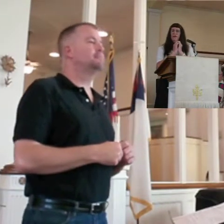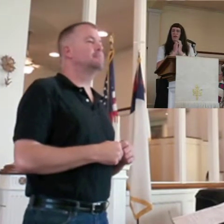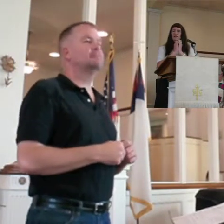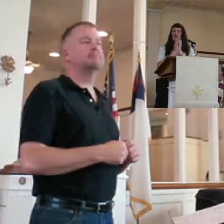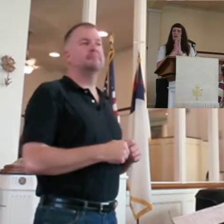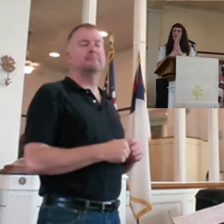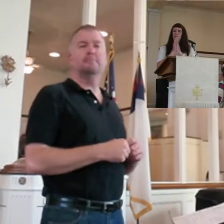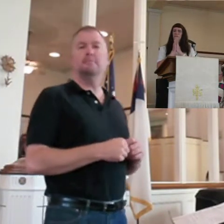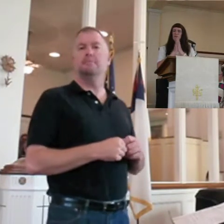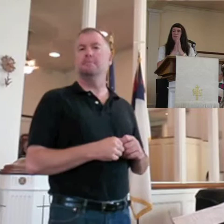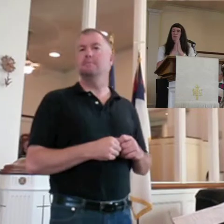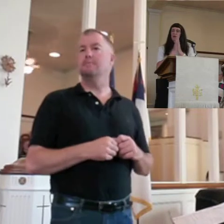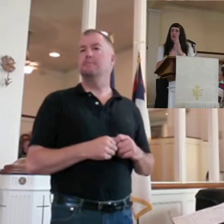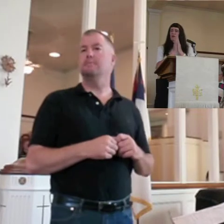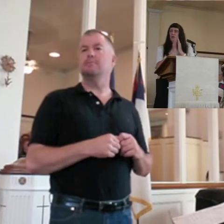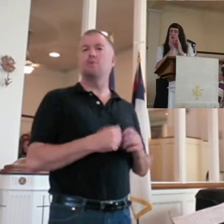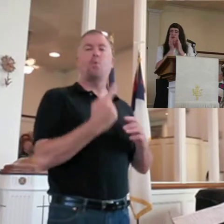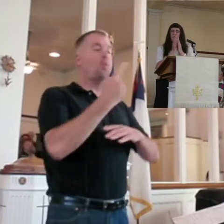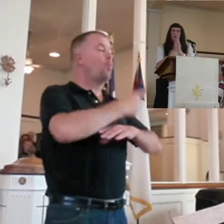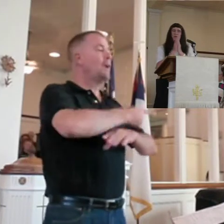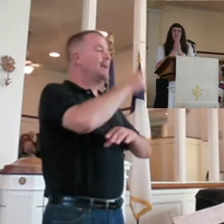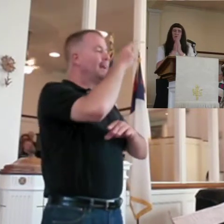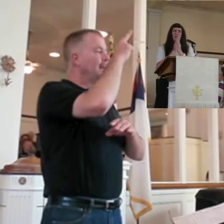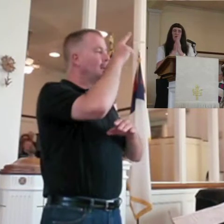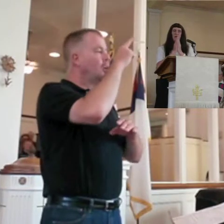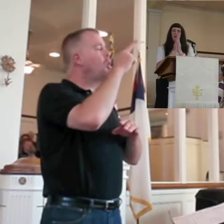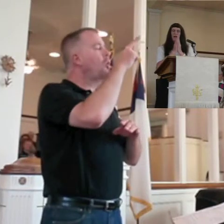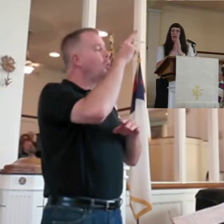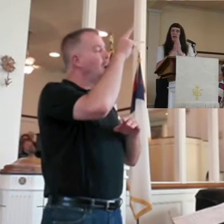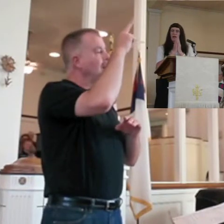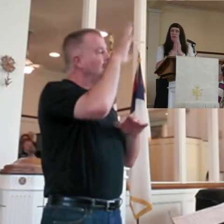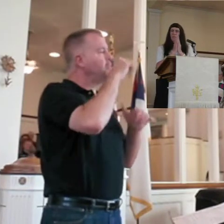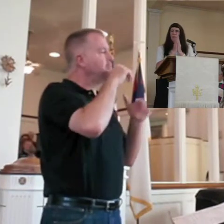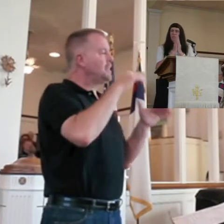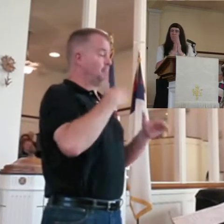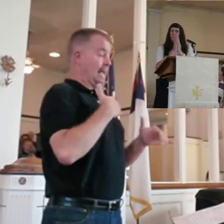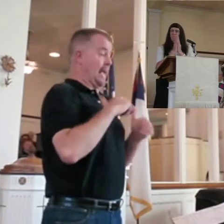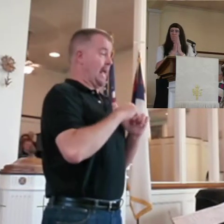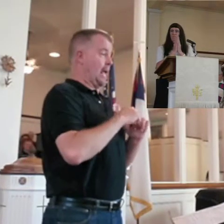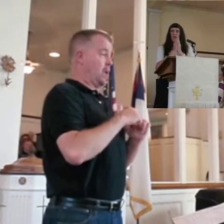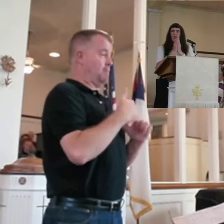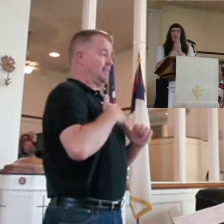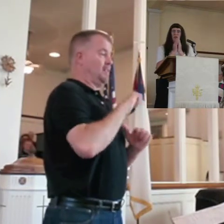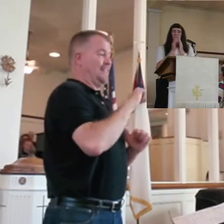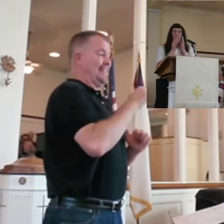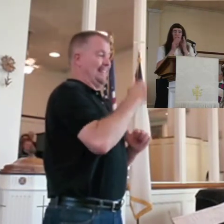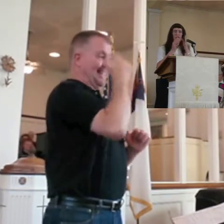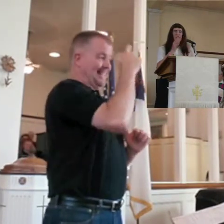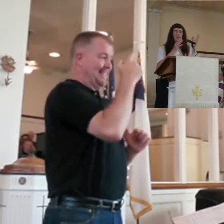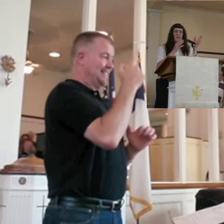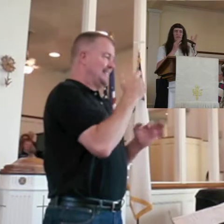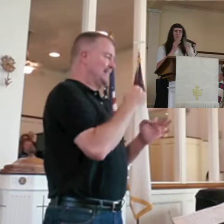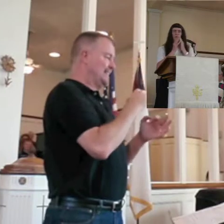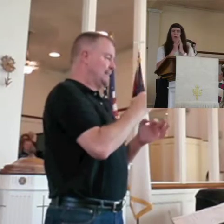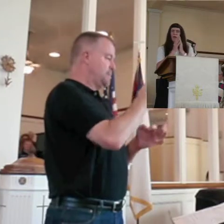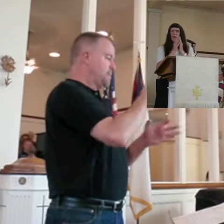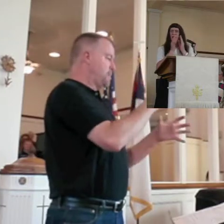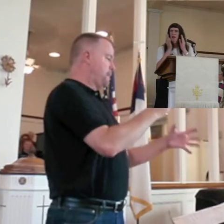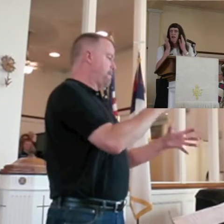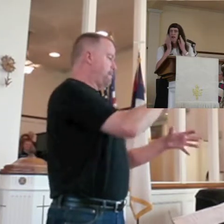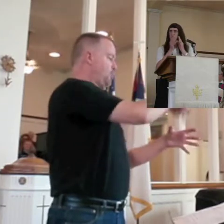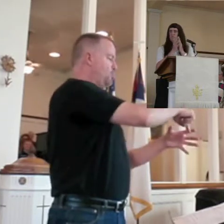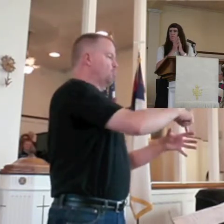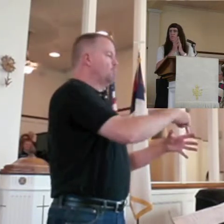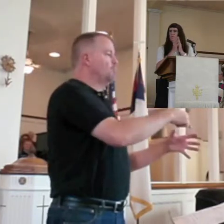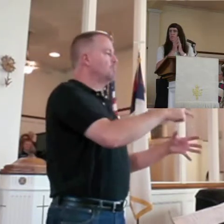One of the ways God blesses me is when I put a dime in the church plate, I get a dollar back. If I do a kindness and give a cup of water,